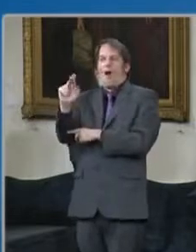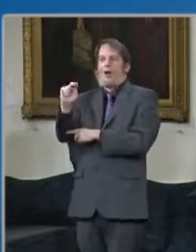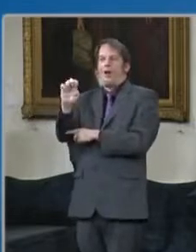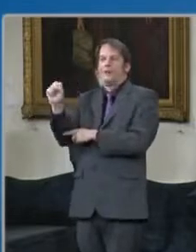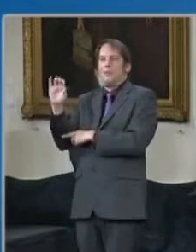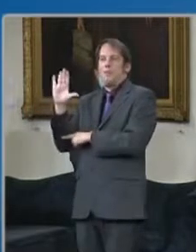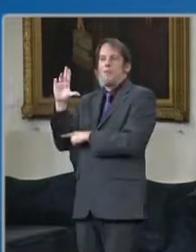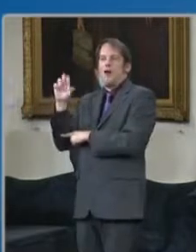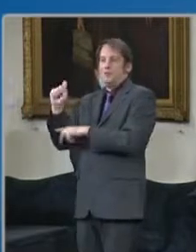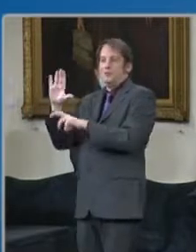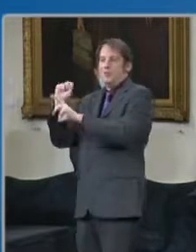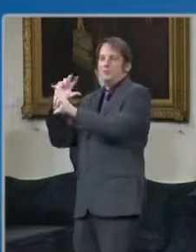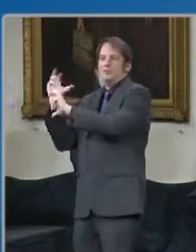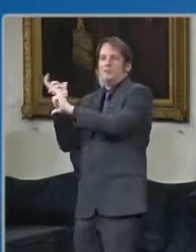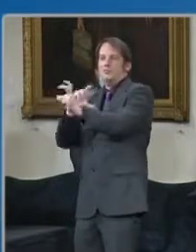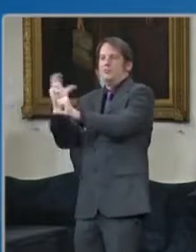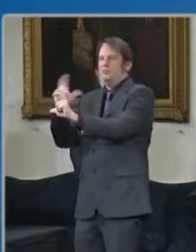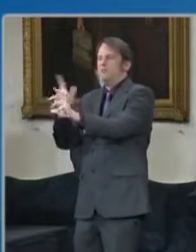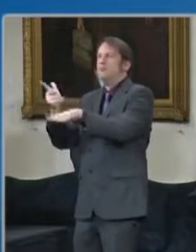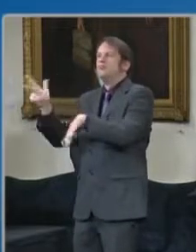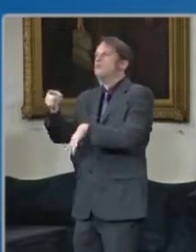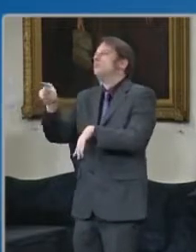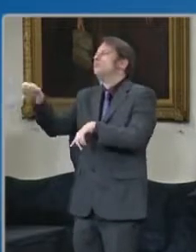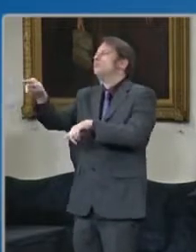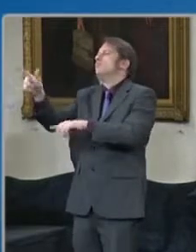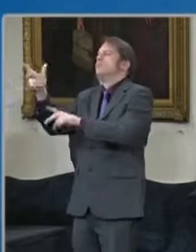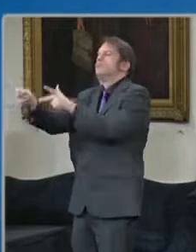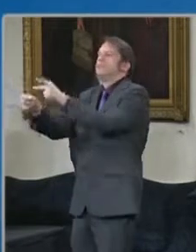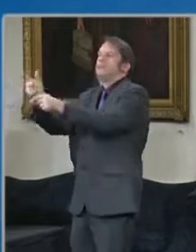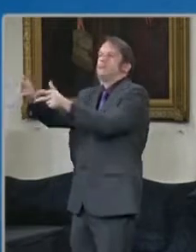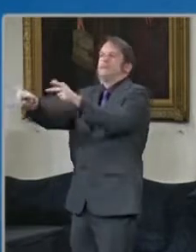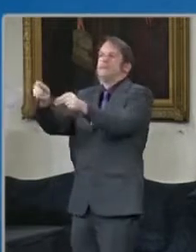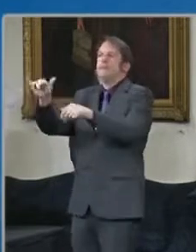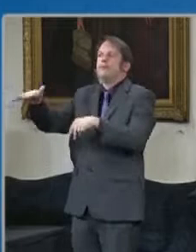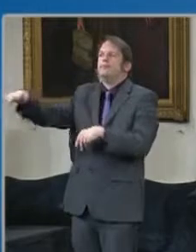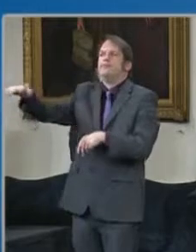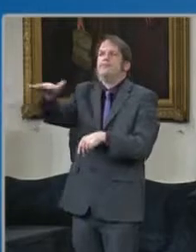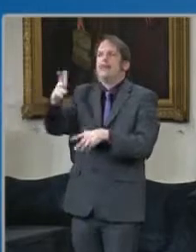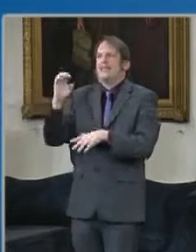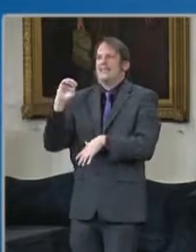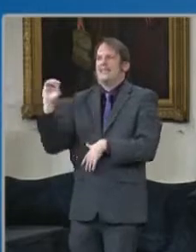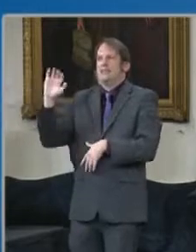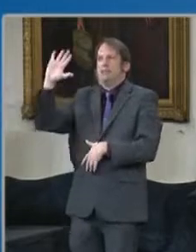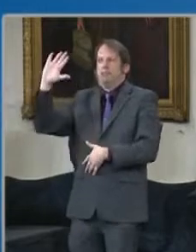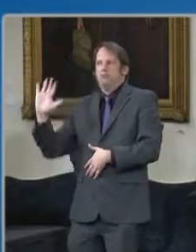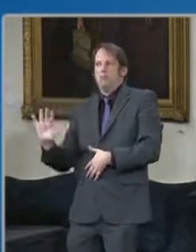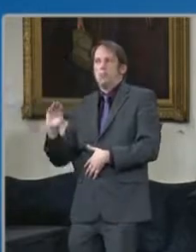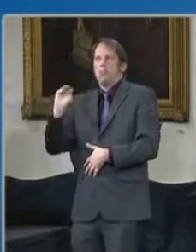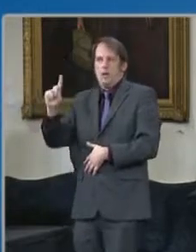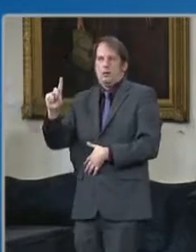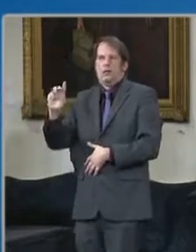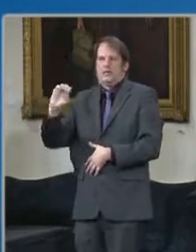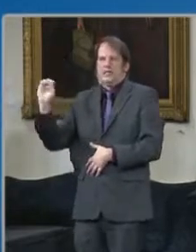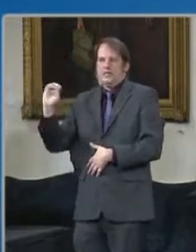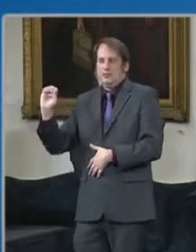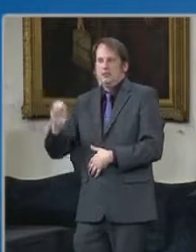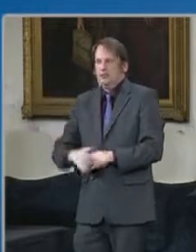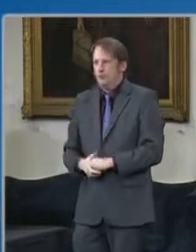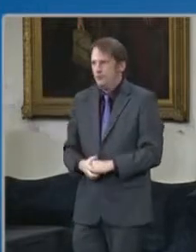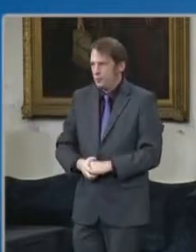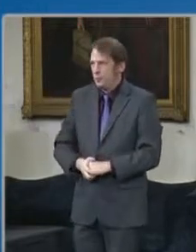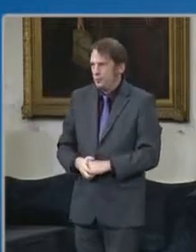getting vaccine and to hard to reach areas on the Maryland's eastern shore. This is another way to meet people where they are.